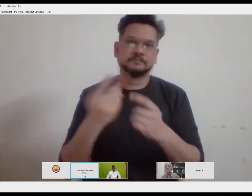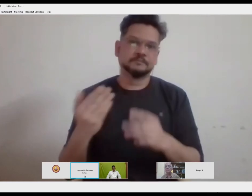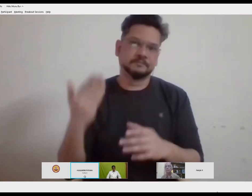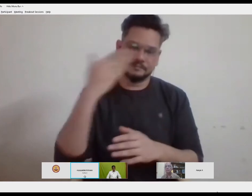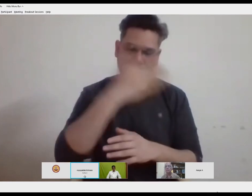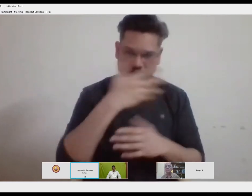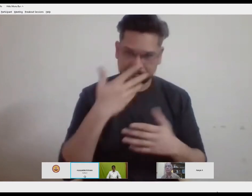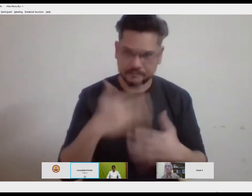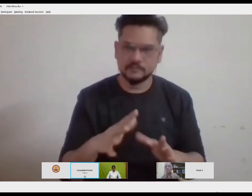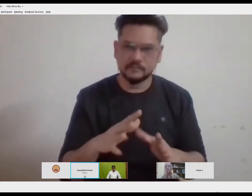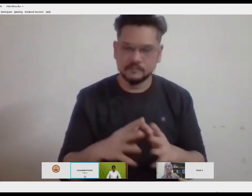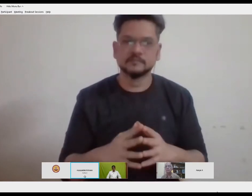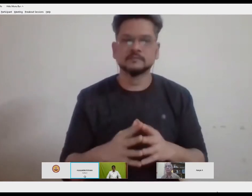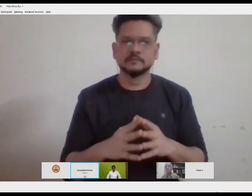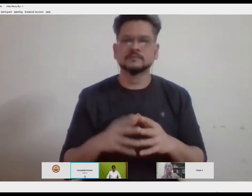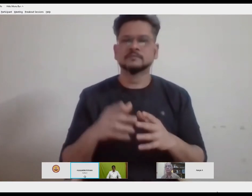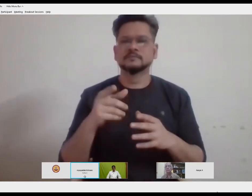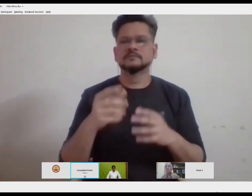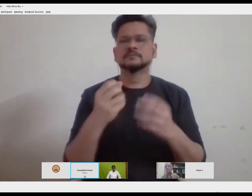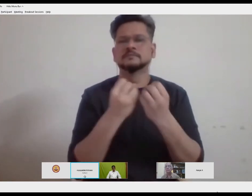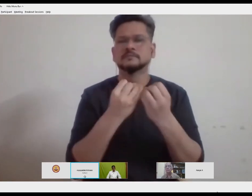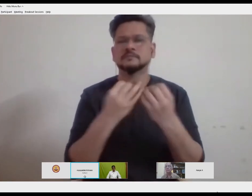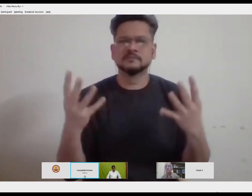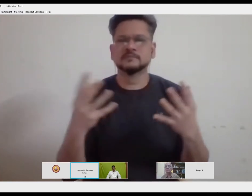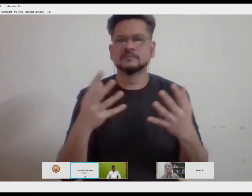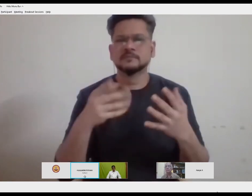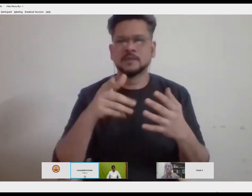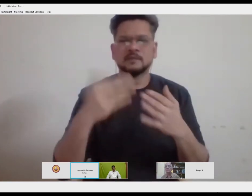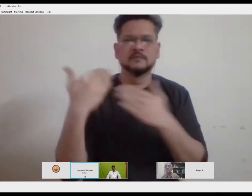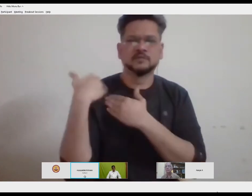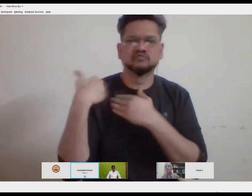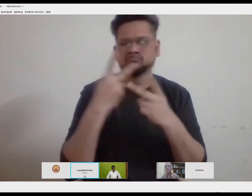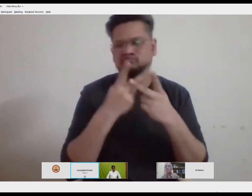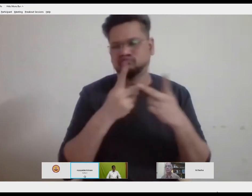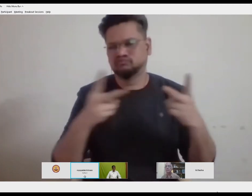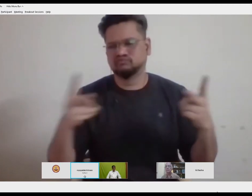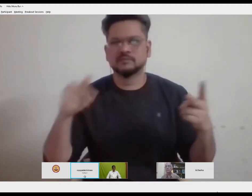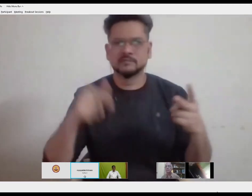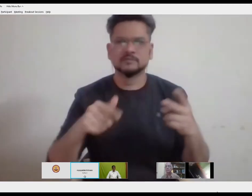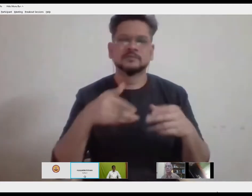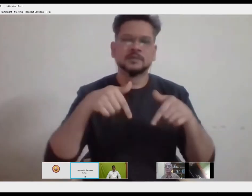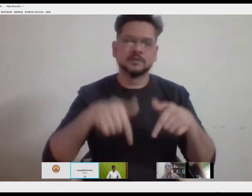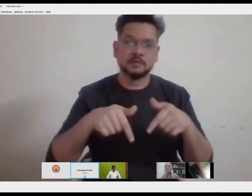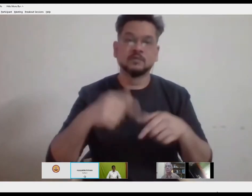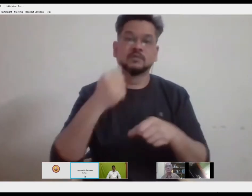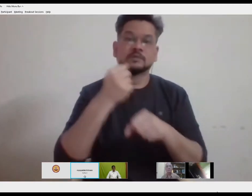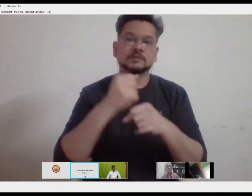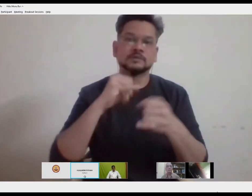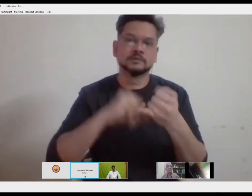many deaf organizations and associations and today he is serving as the general secretary of the All India Federation